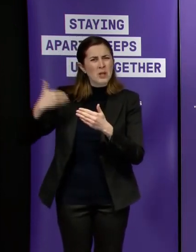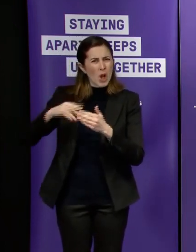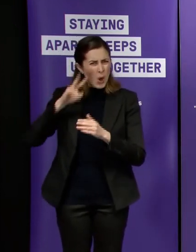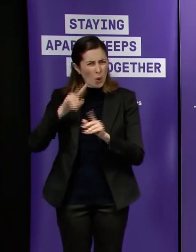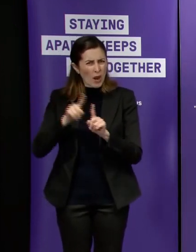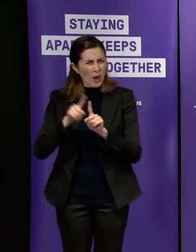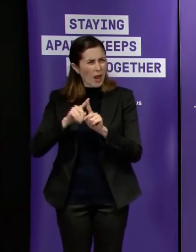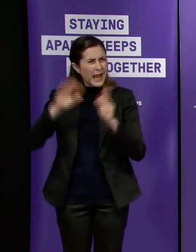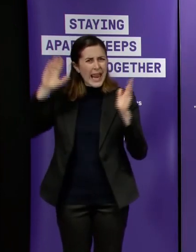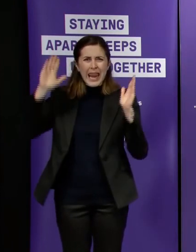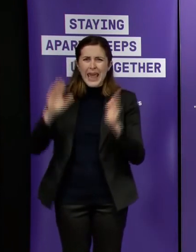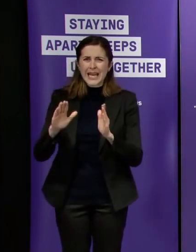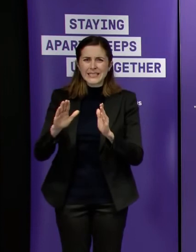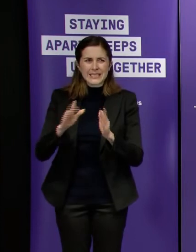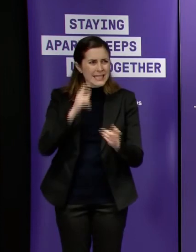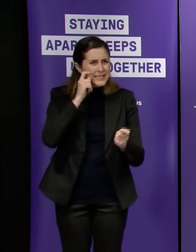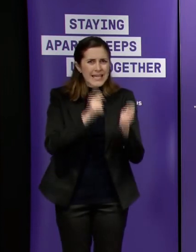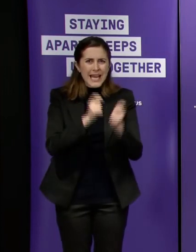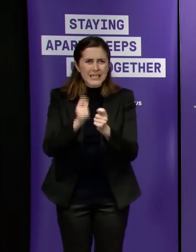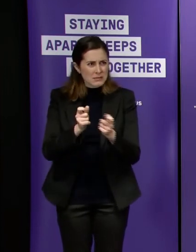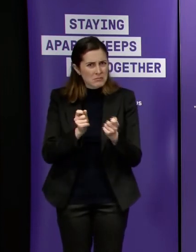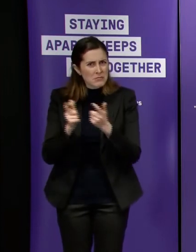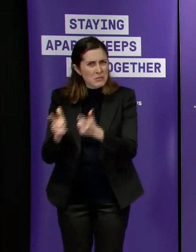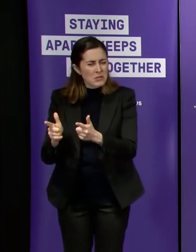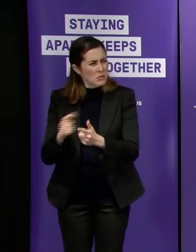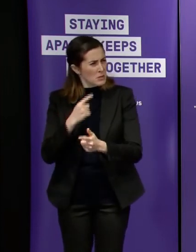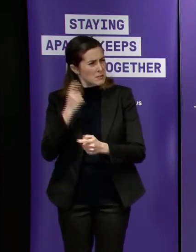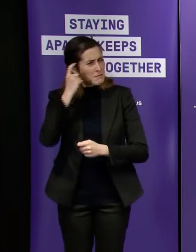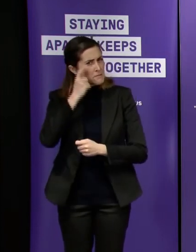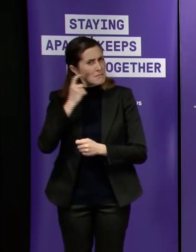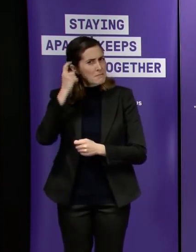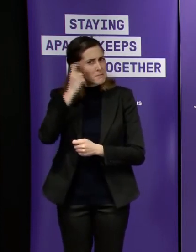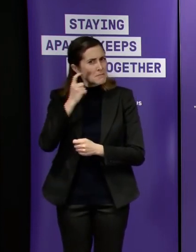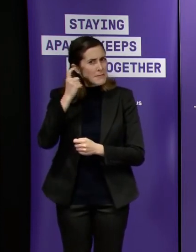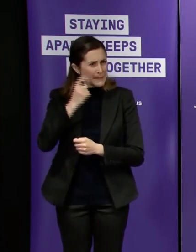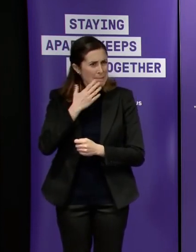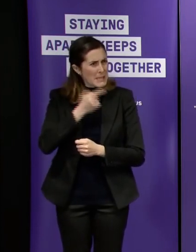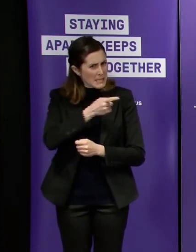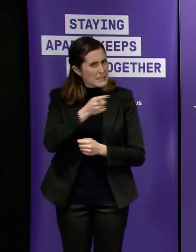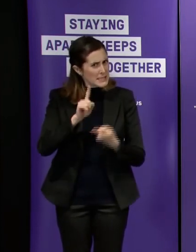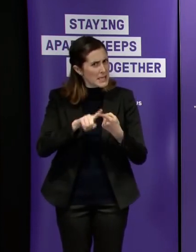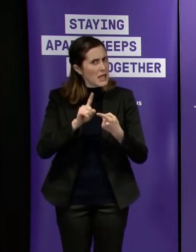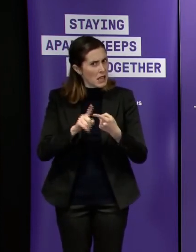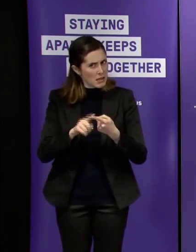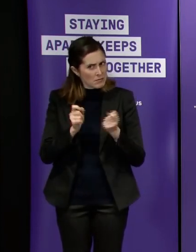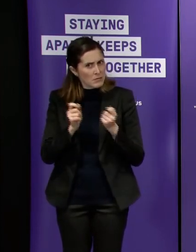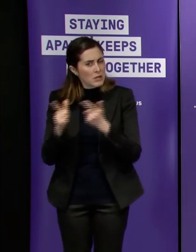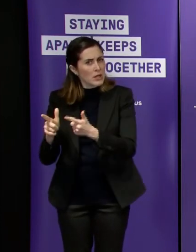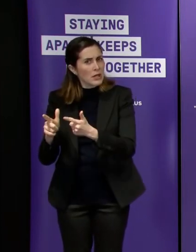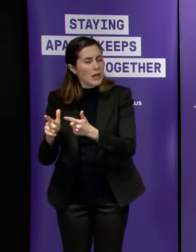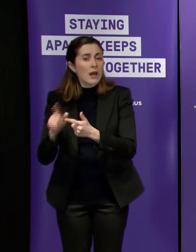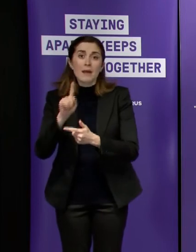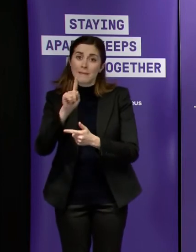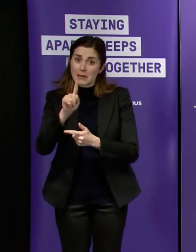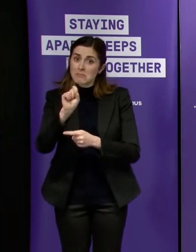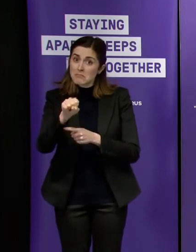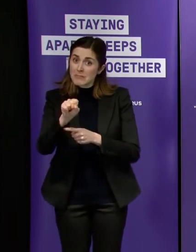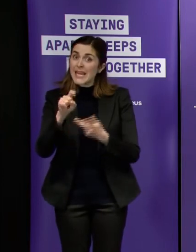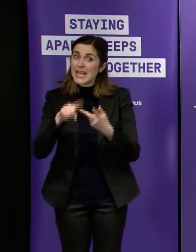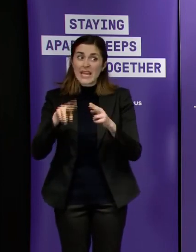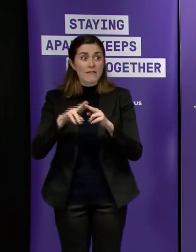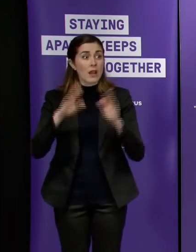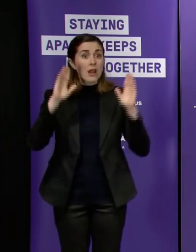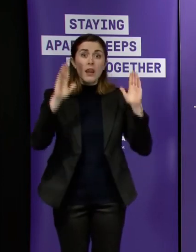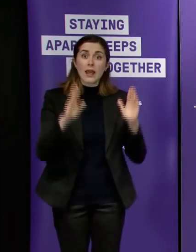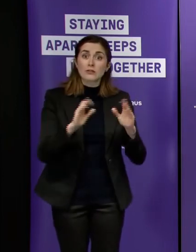it'll be it'll be guided by over time the number of people who have got symptoms so that's why it's really